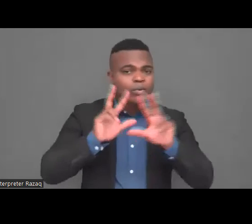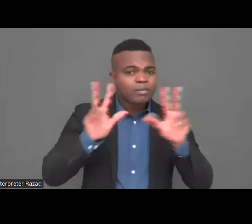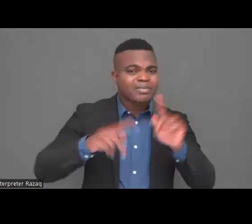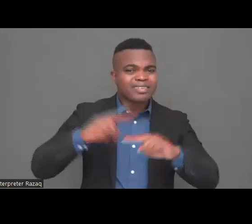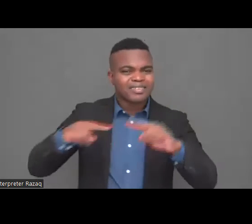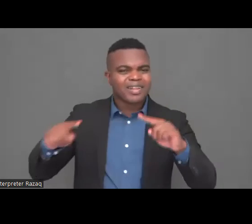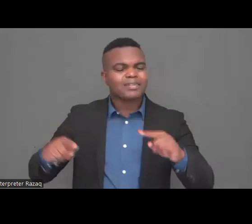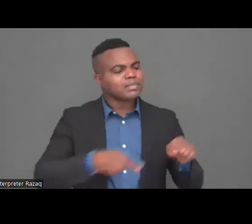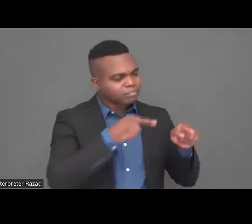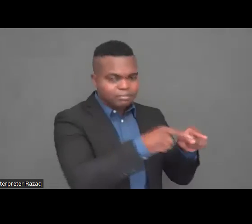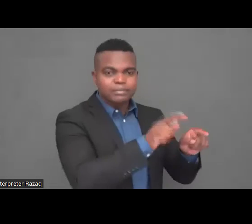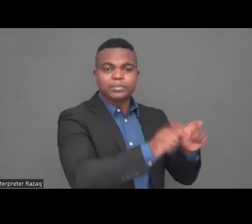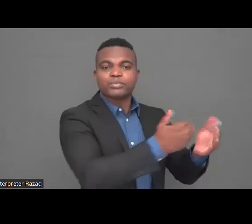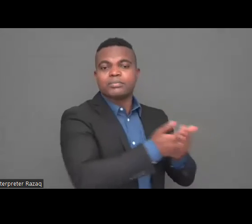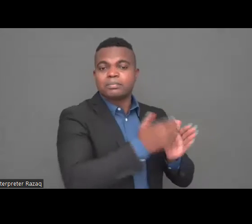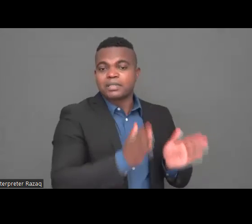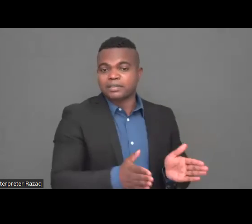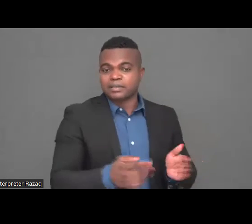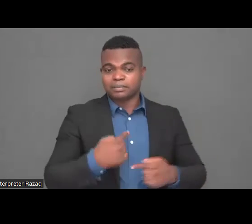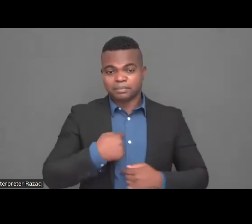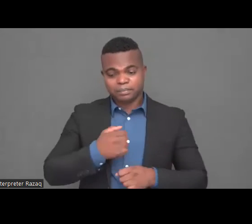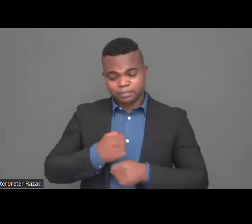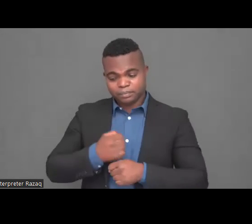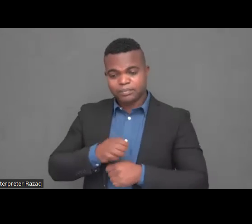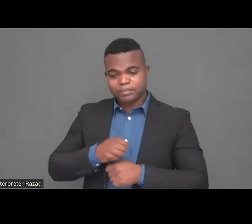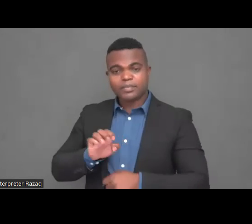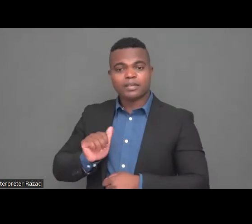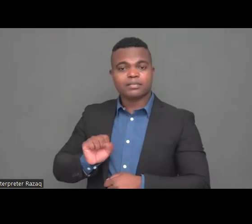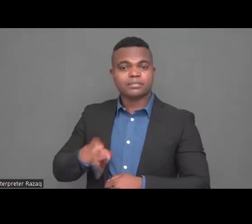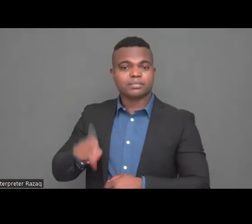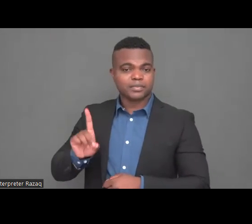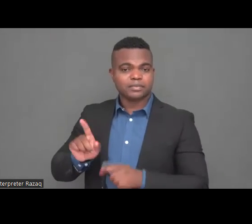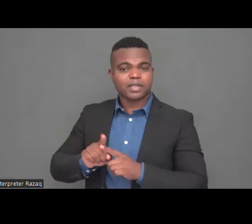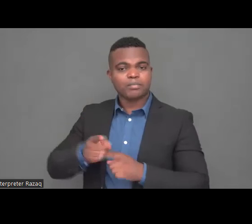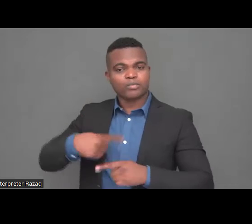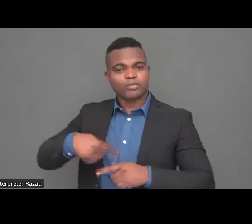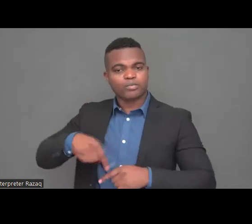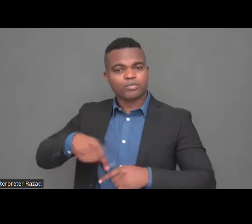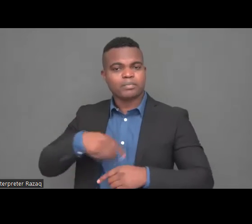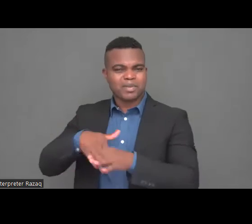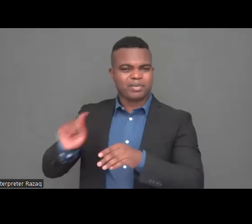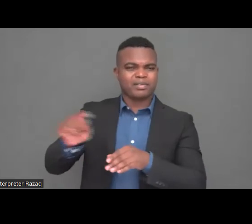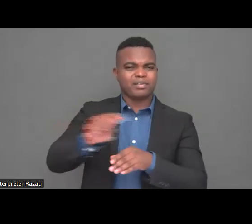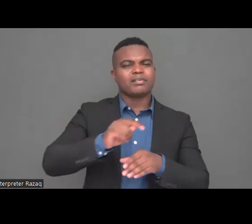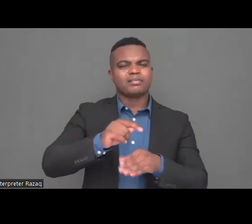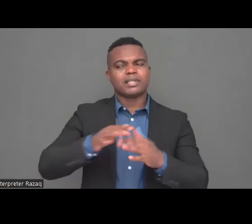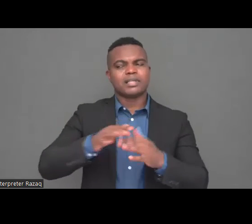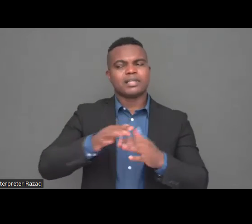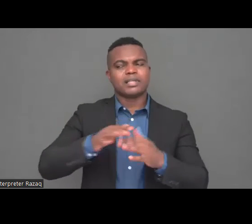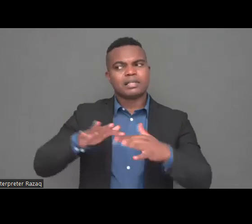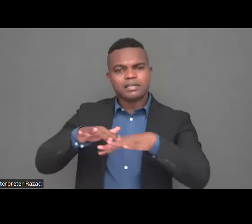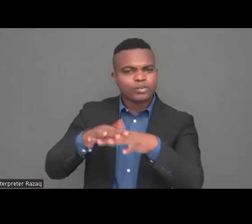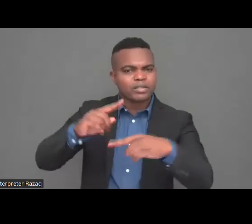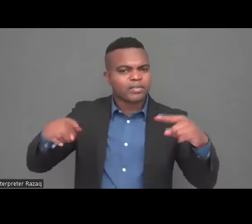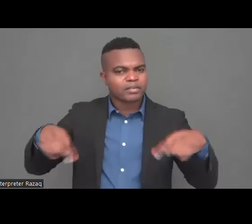stand the ground of human rights and to do what needs to be done to support the local Ukrainian